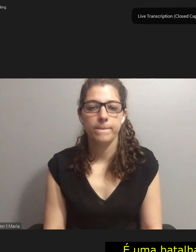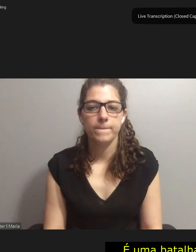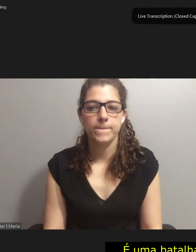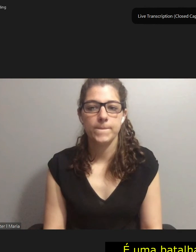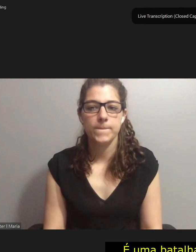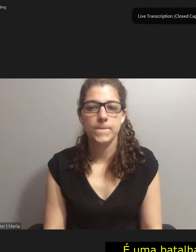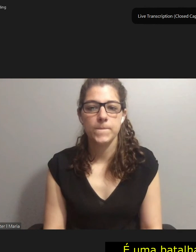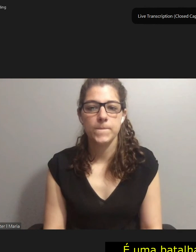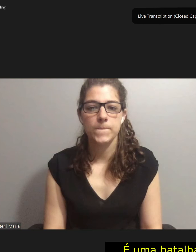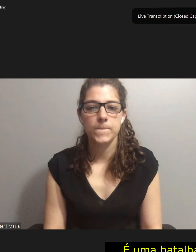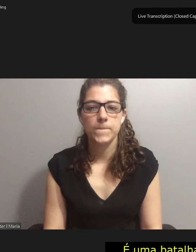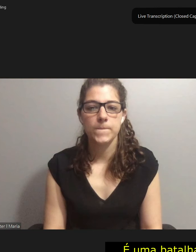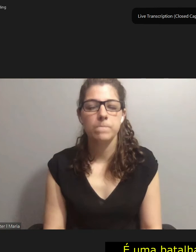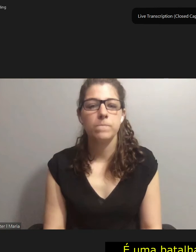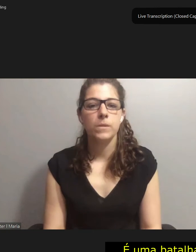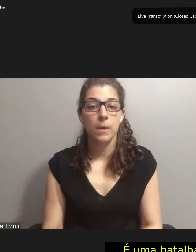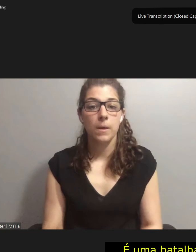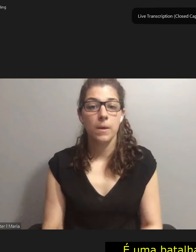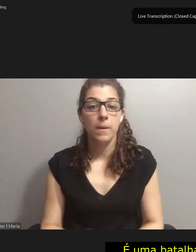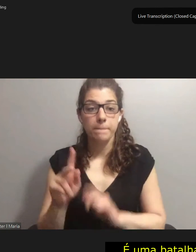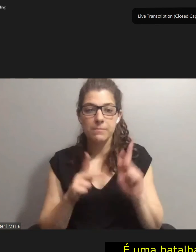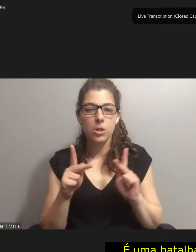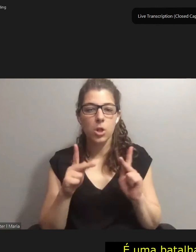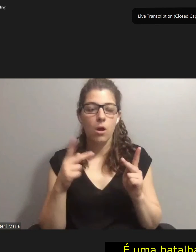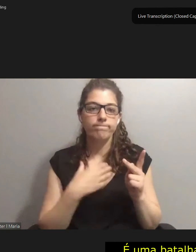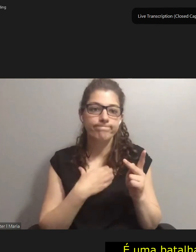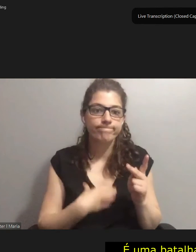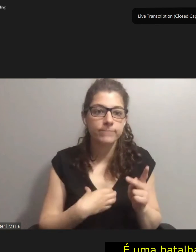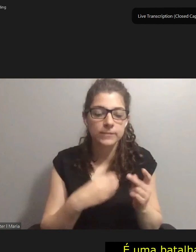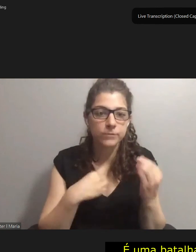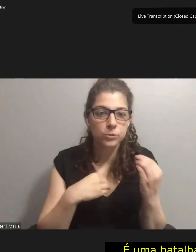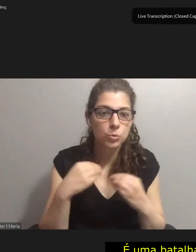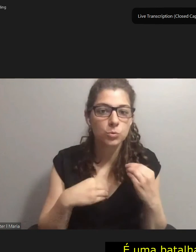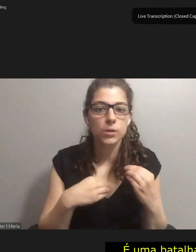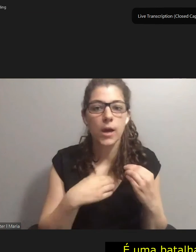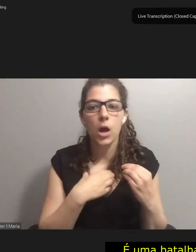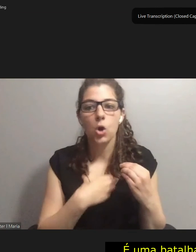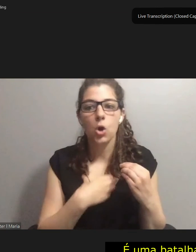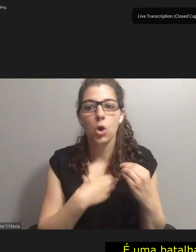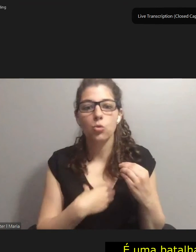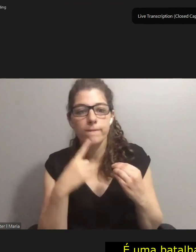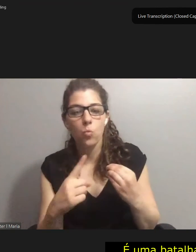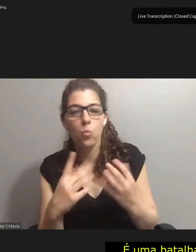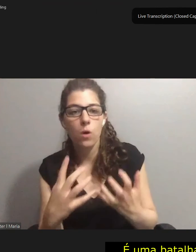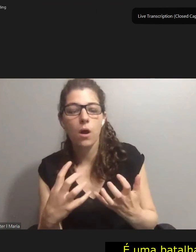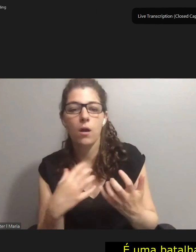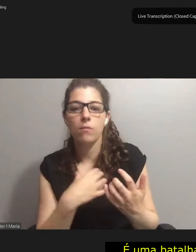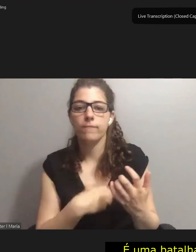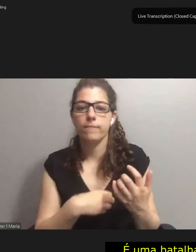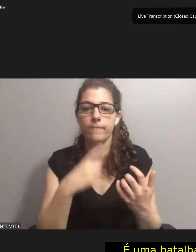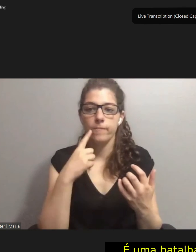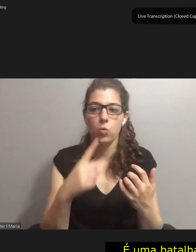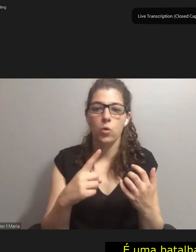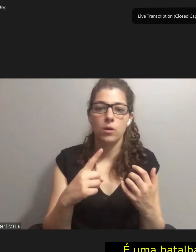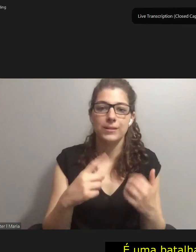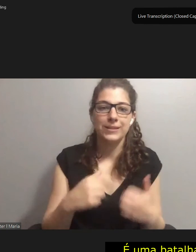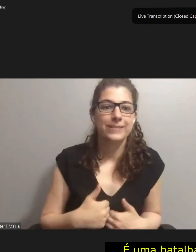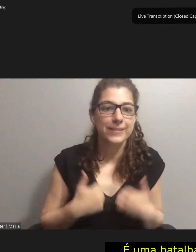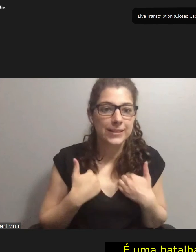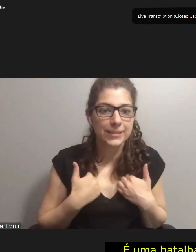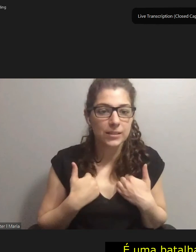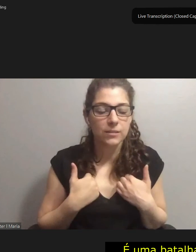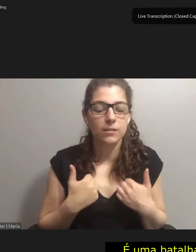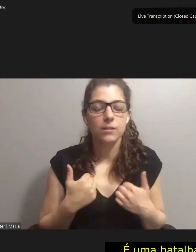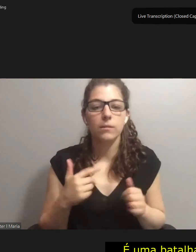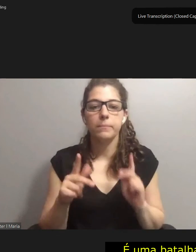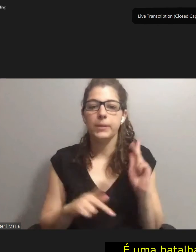battle because people are hungry for food, hungry for knowledge, hungry for living. There are